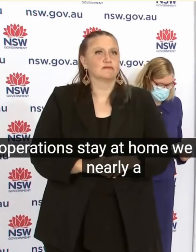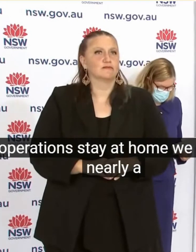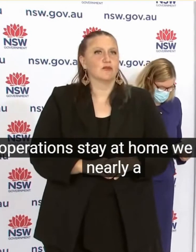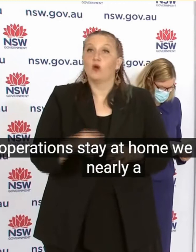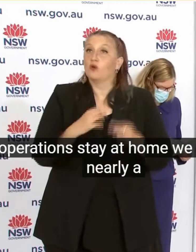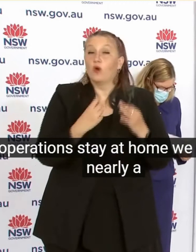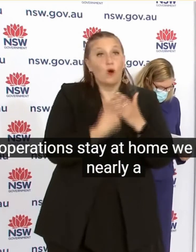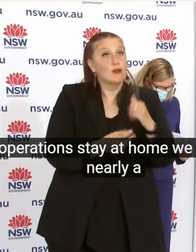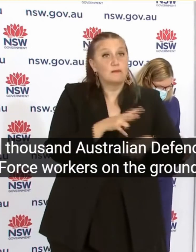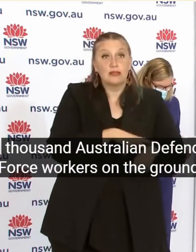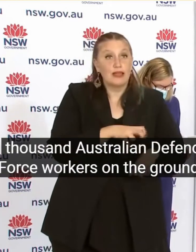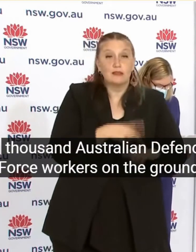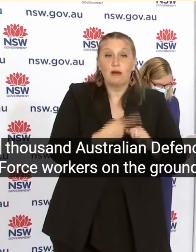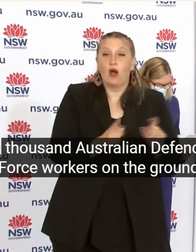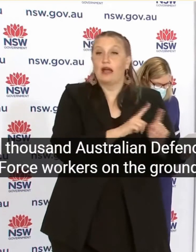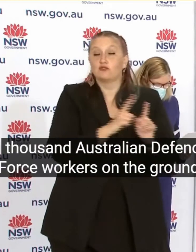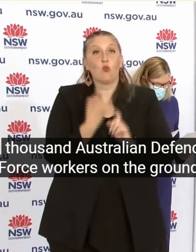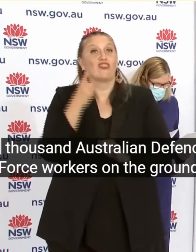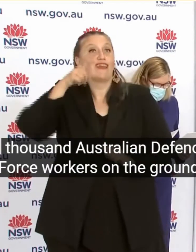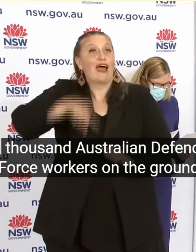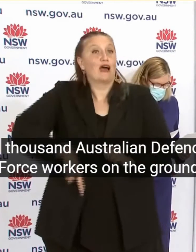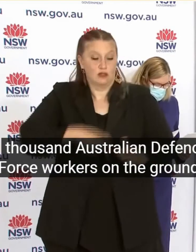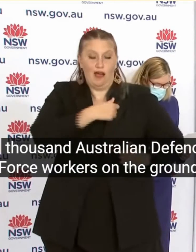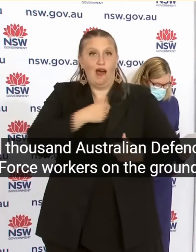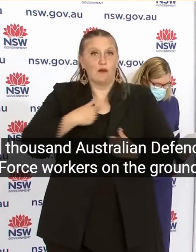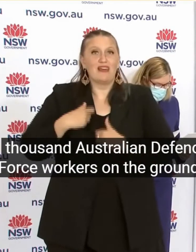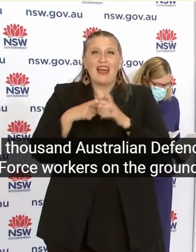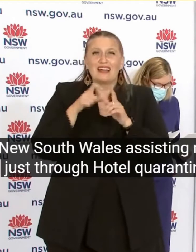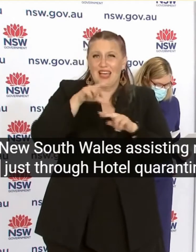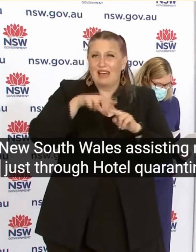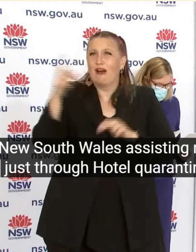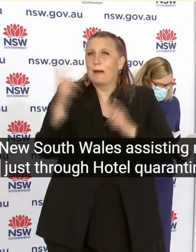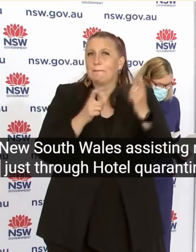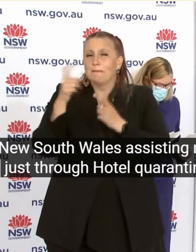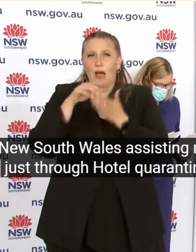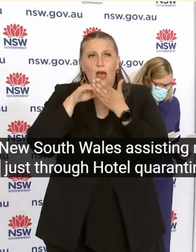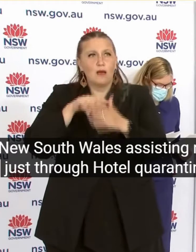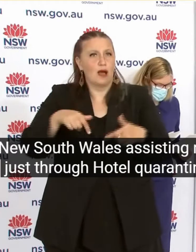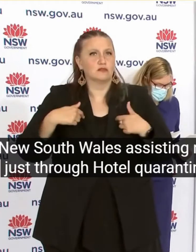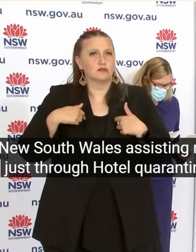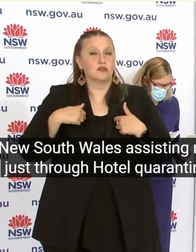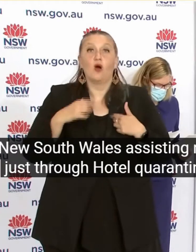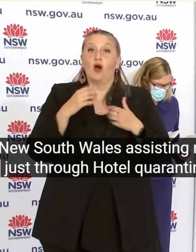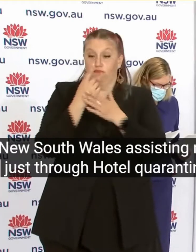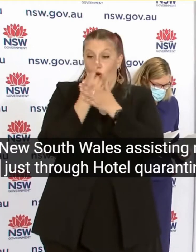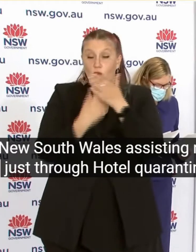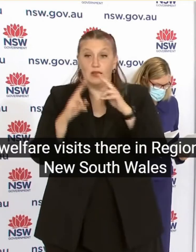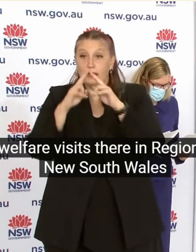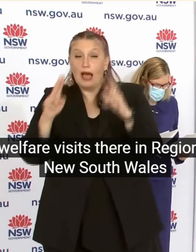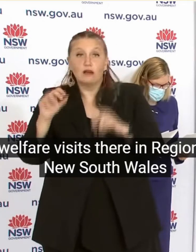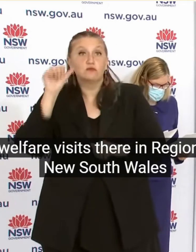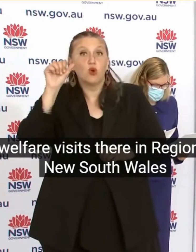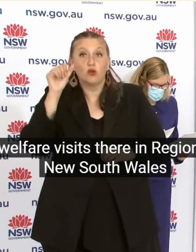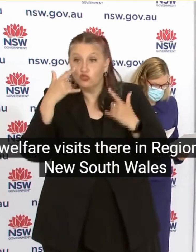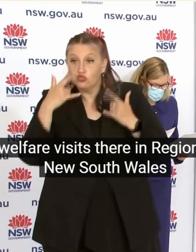ground In New South Wales Assisting Not just through Hotel quarantine Welfare visits They're in regional New South Wales Working